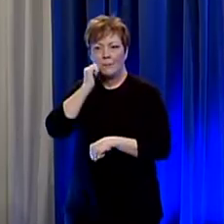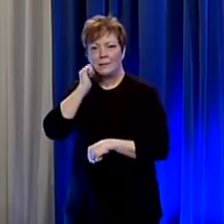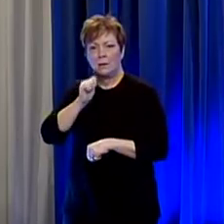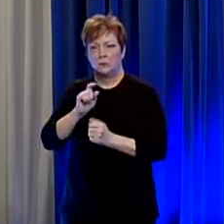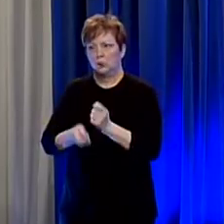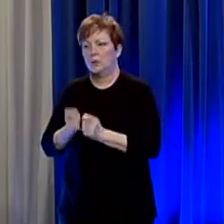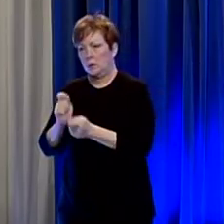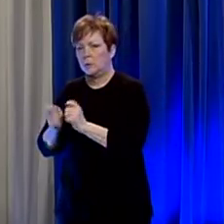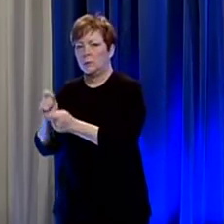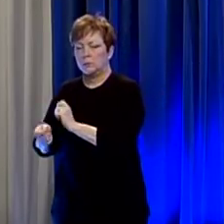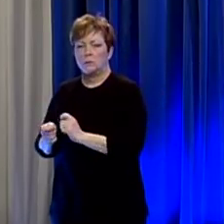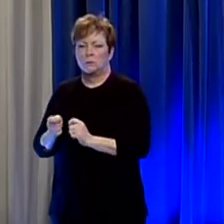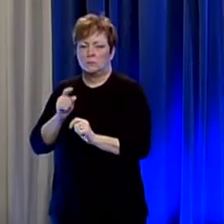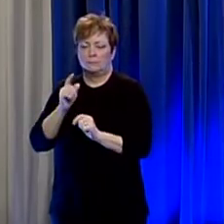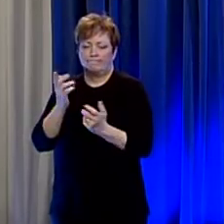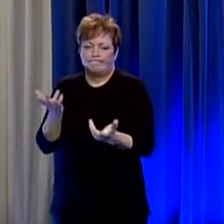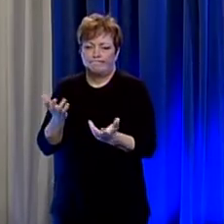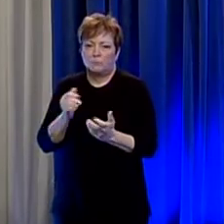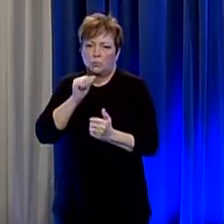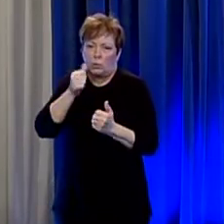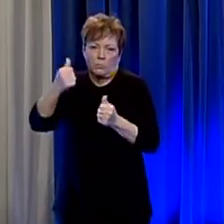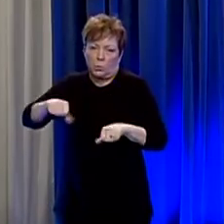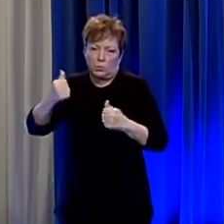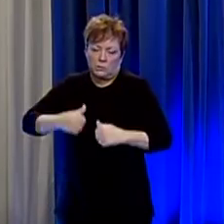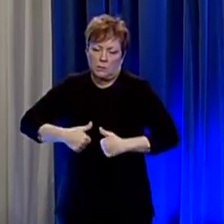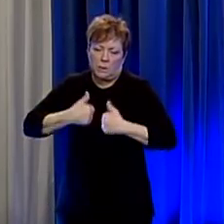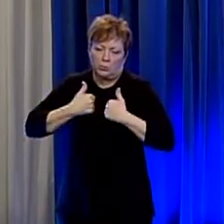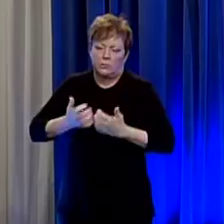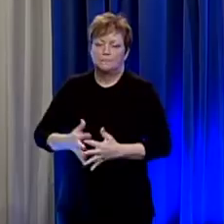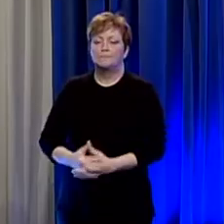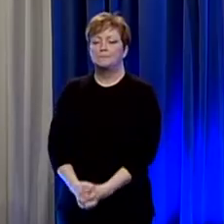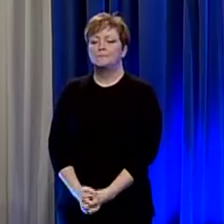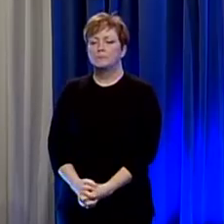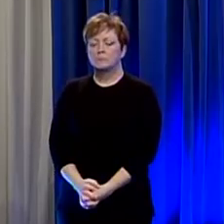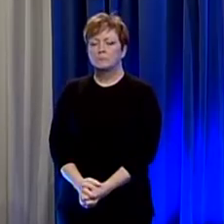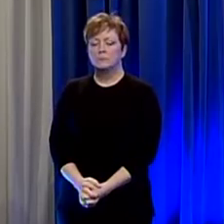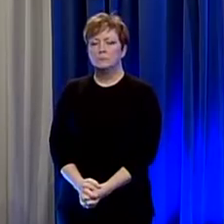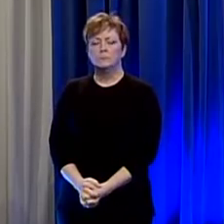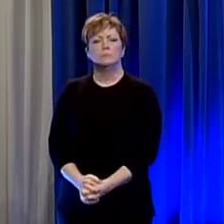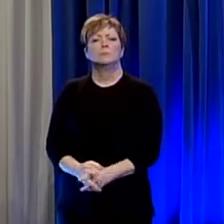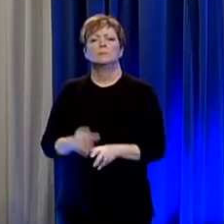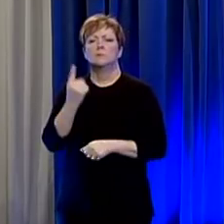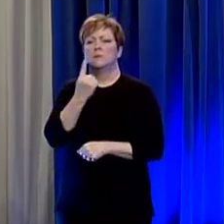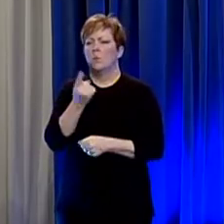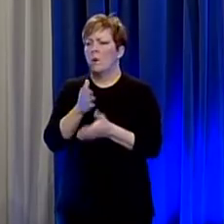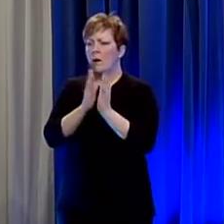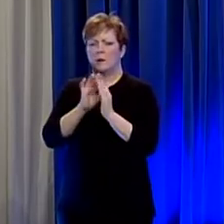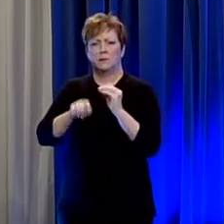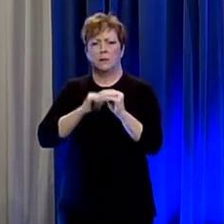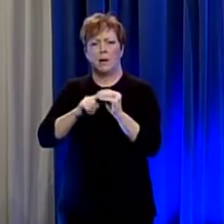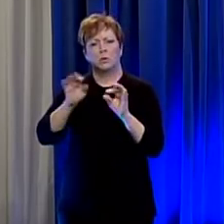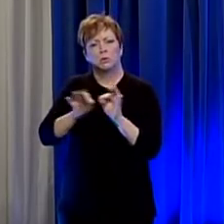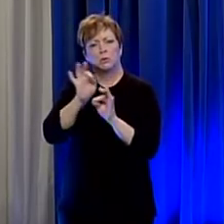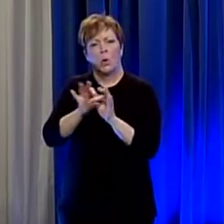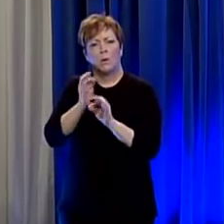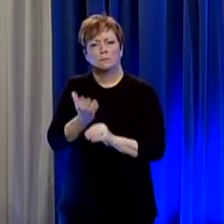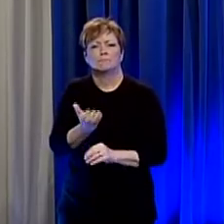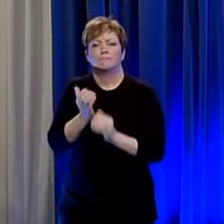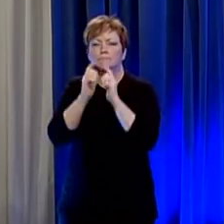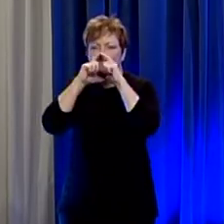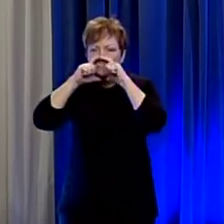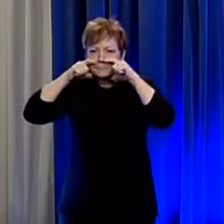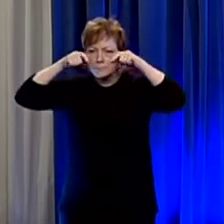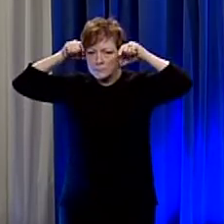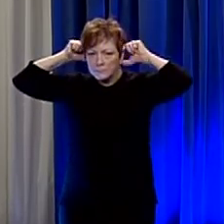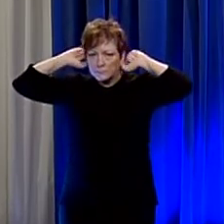we received a question about sewing mask or other masks that aren't